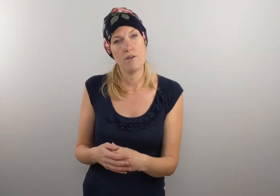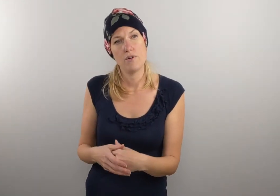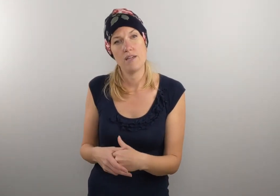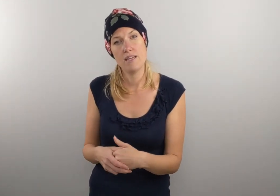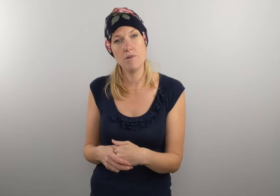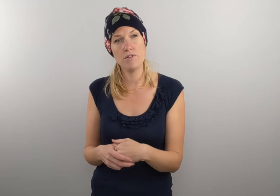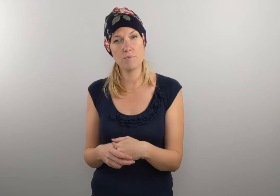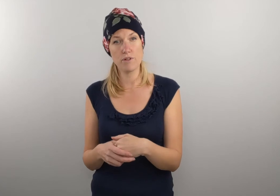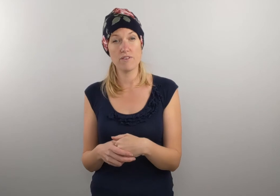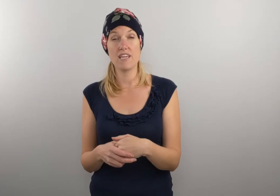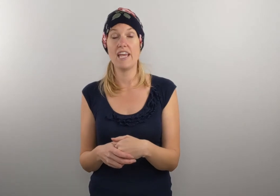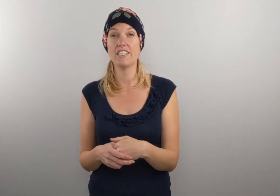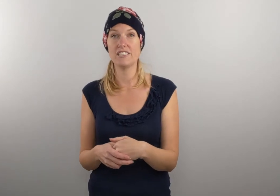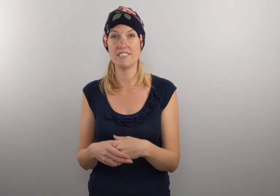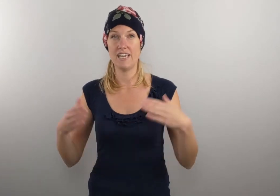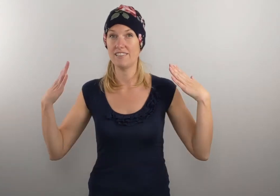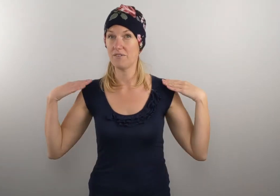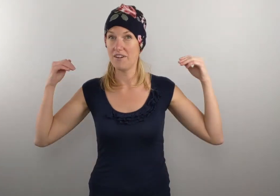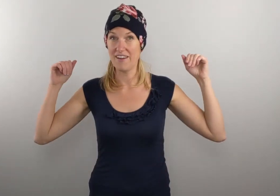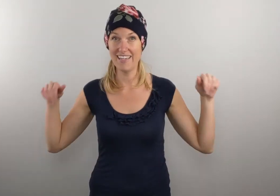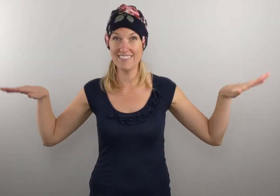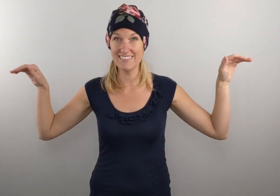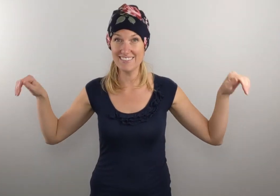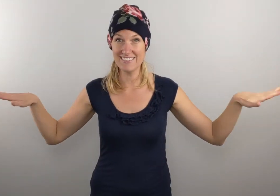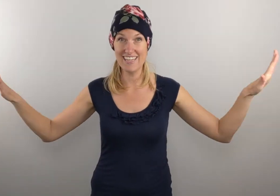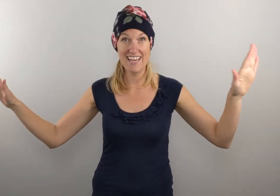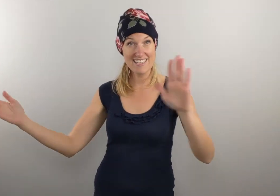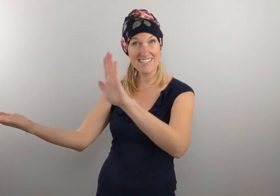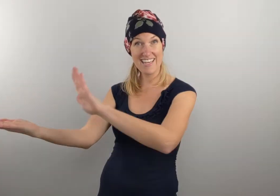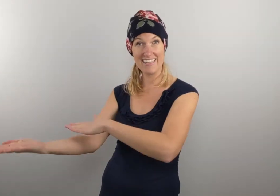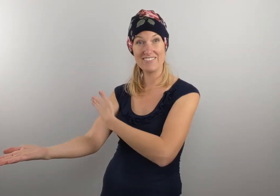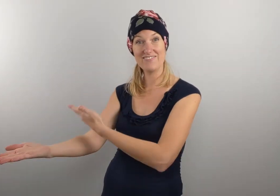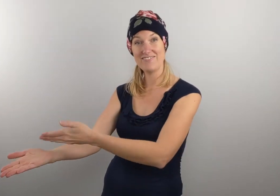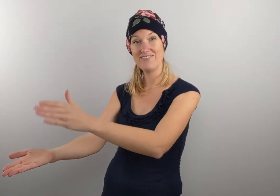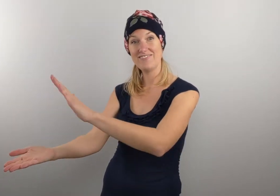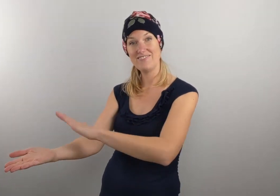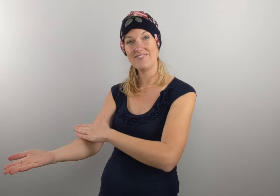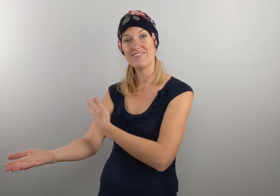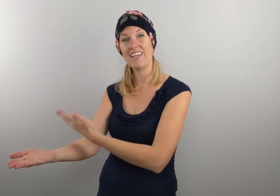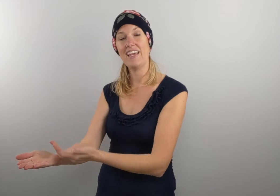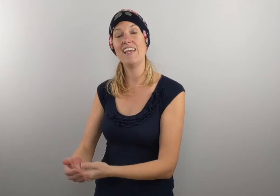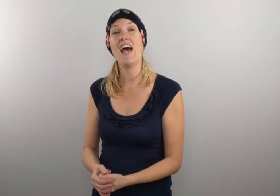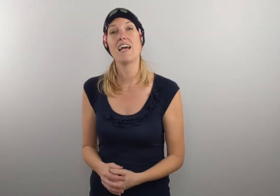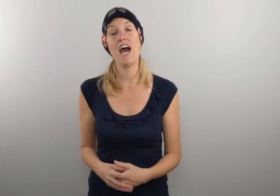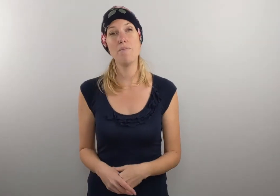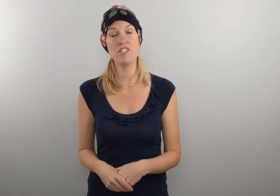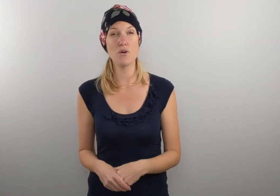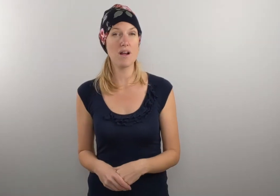Him whose birth the angels sing. So we know angels and sing. Okay. Come adore on